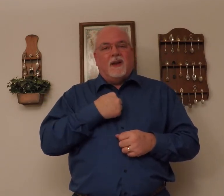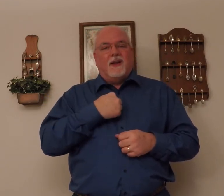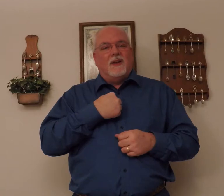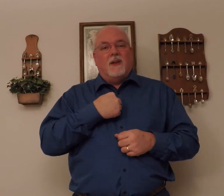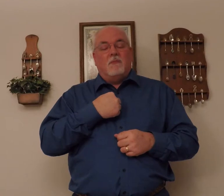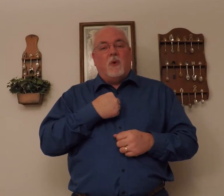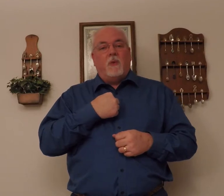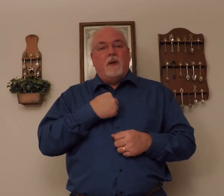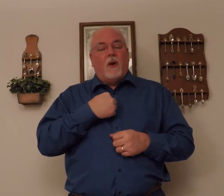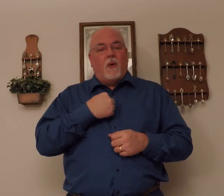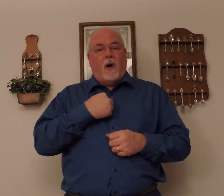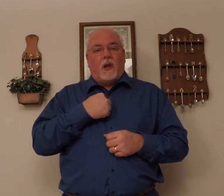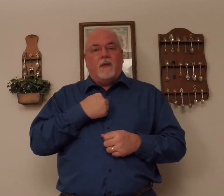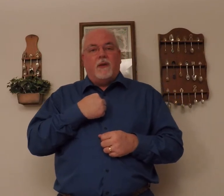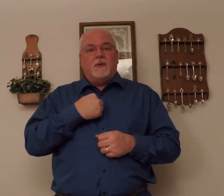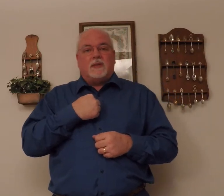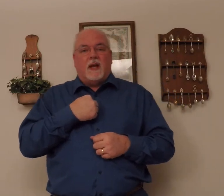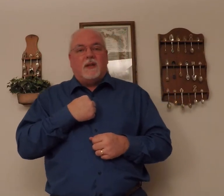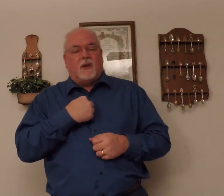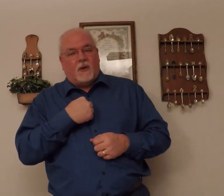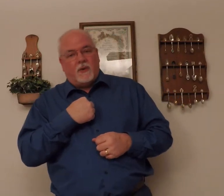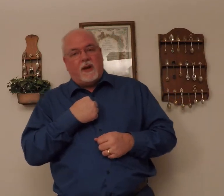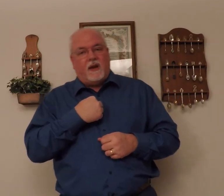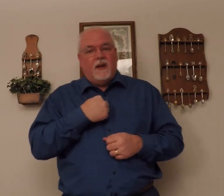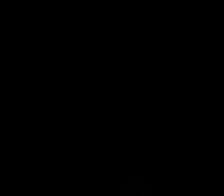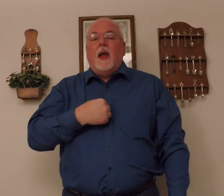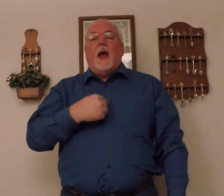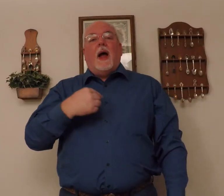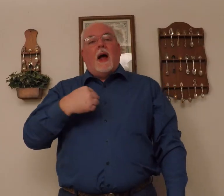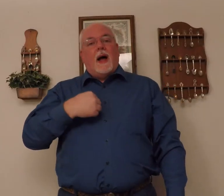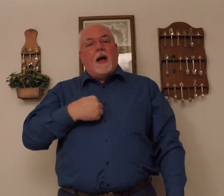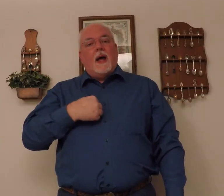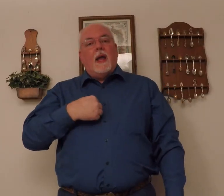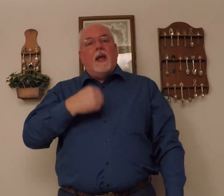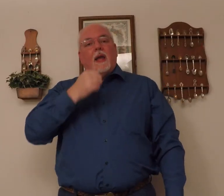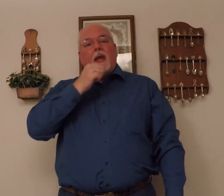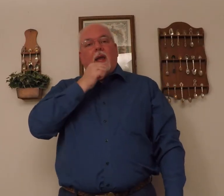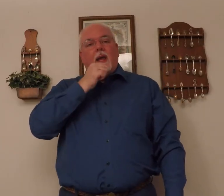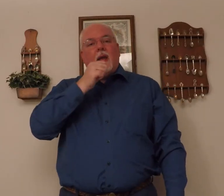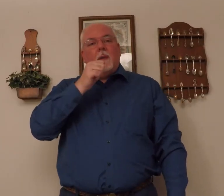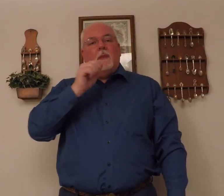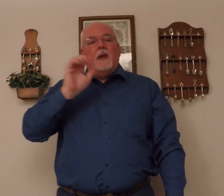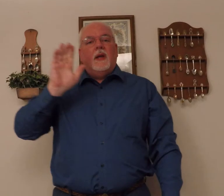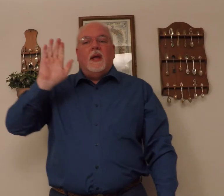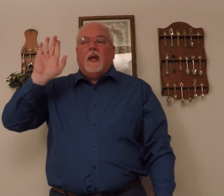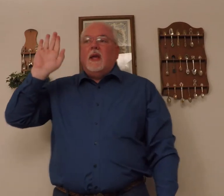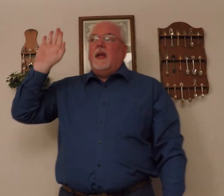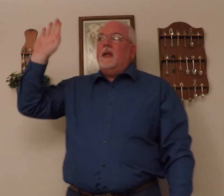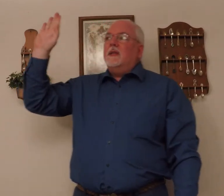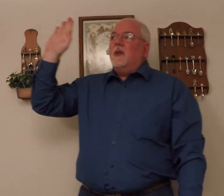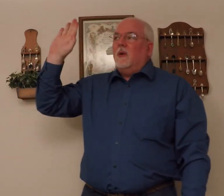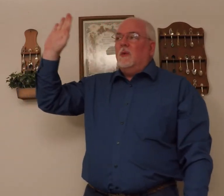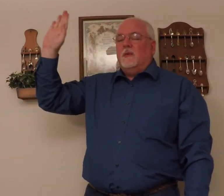boy, we know all of those signs already. I am his own.